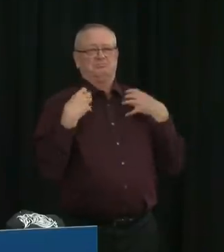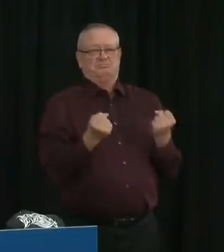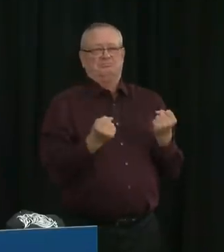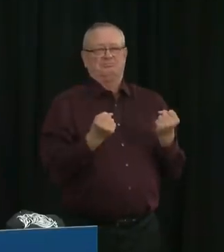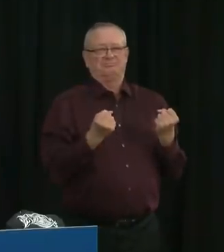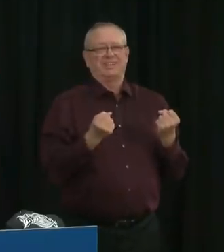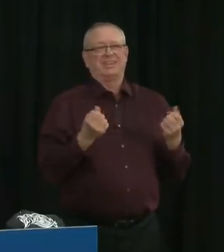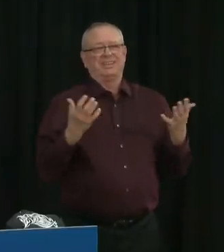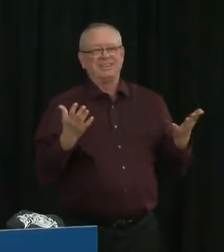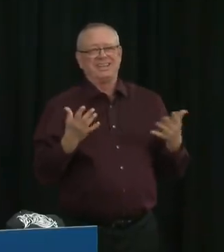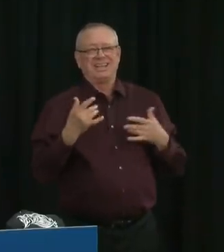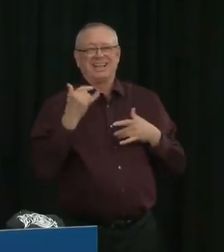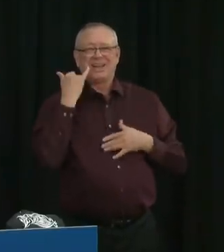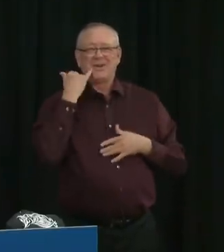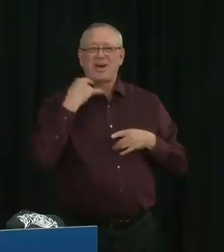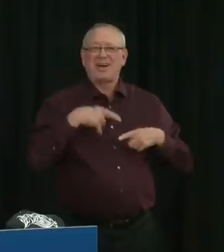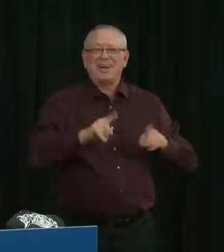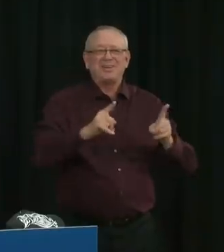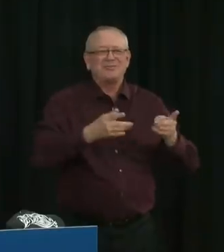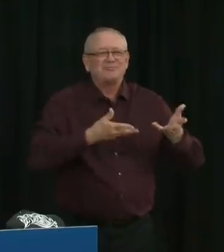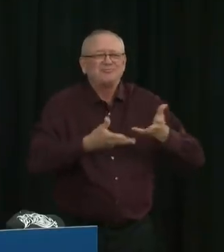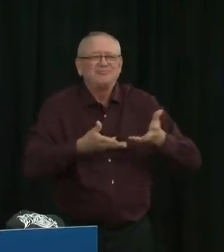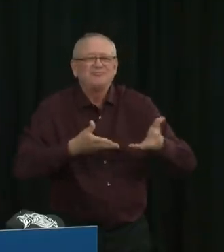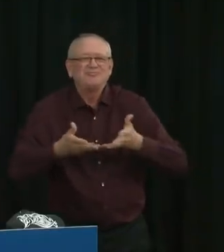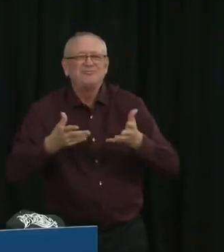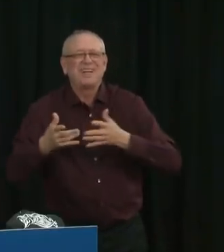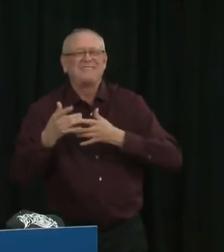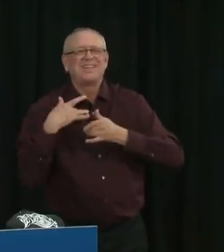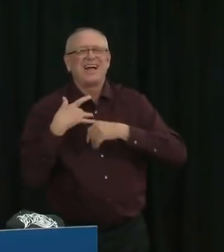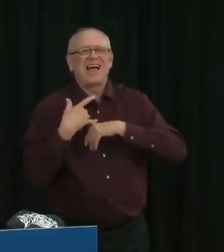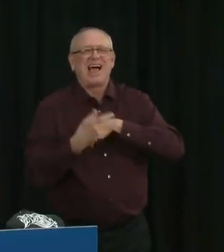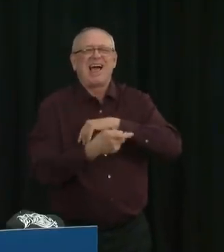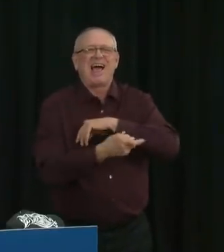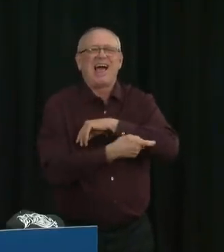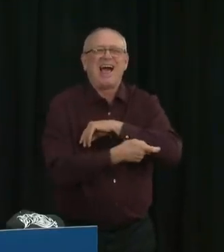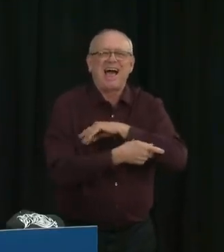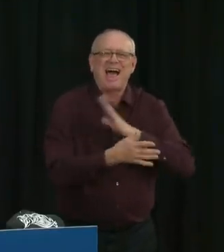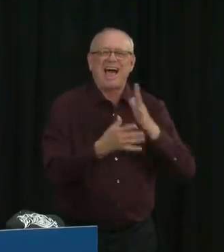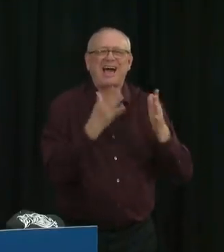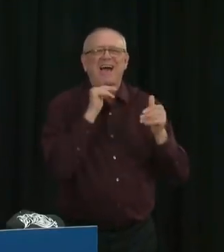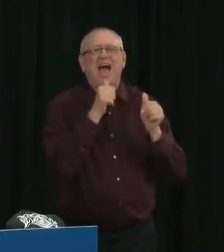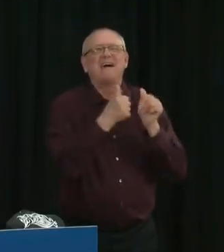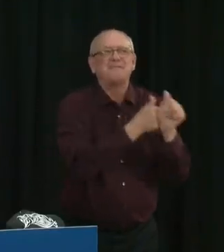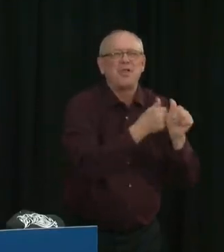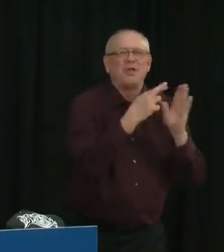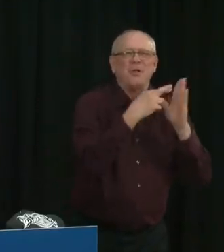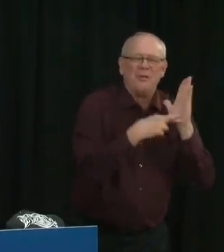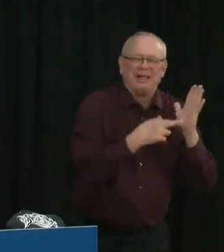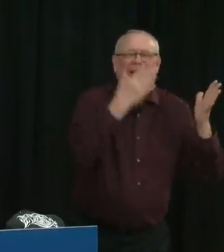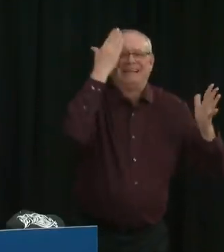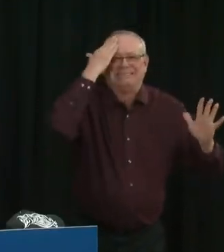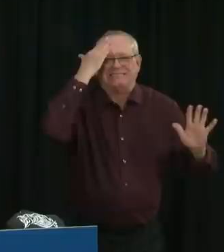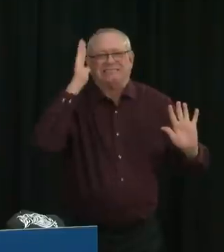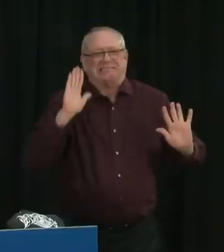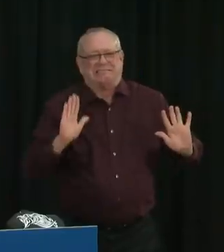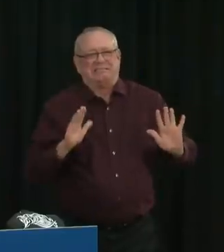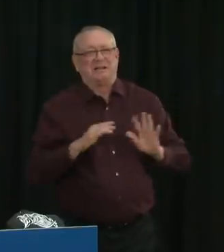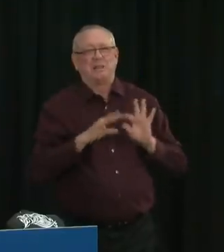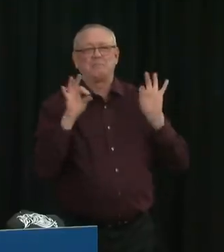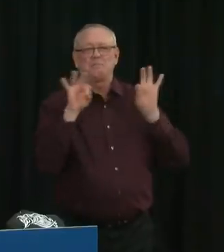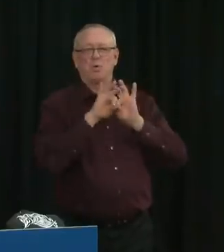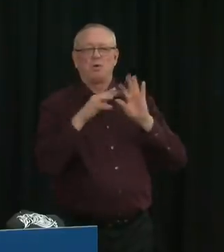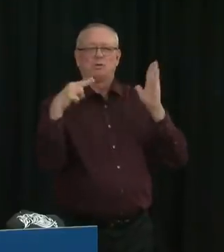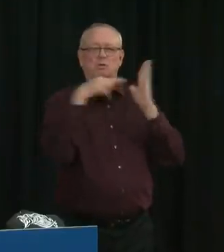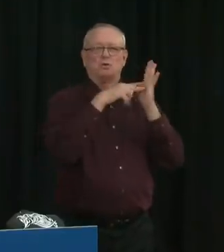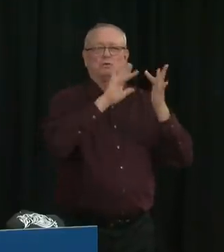during those times when we are having the most fun. We have posted tips and advice online to keep this Halloween